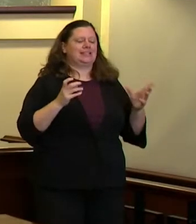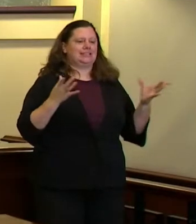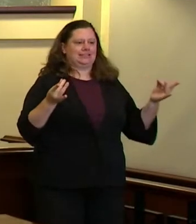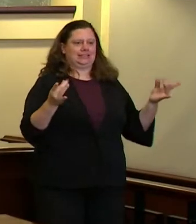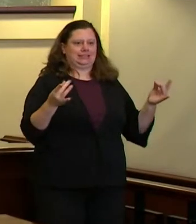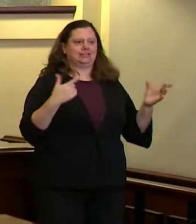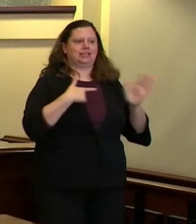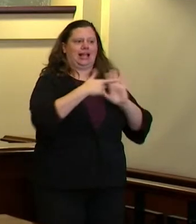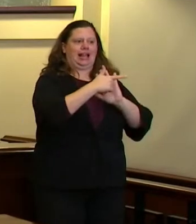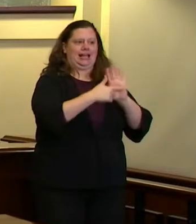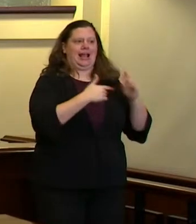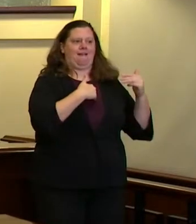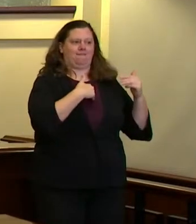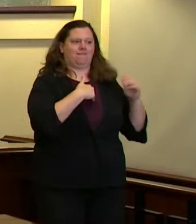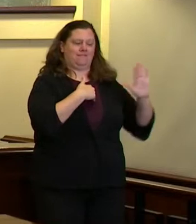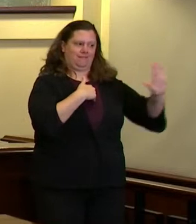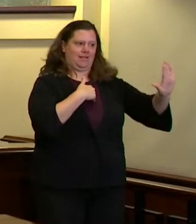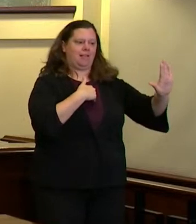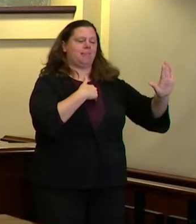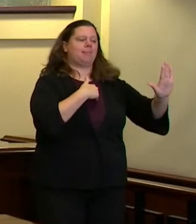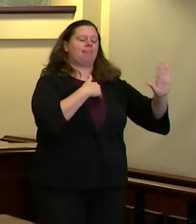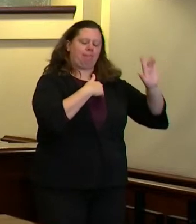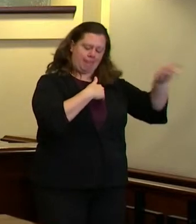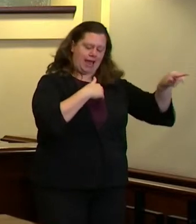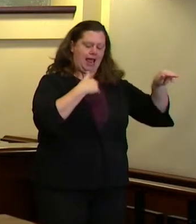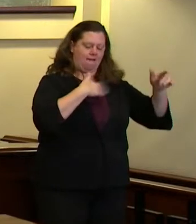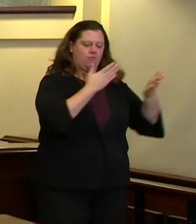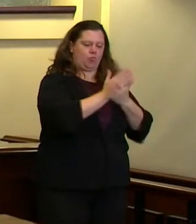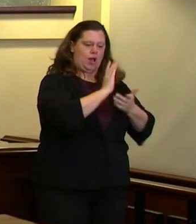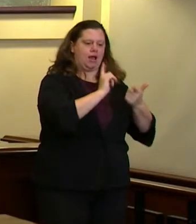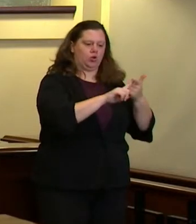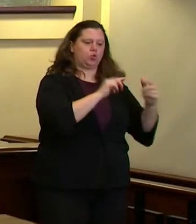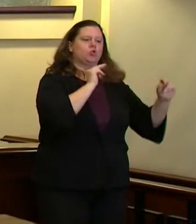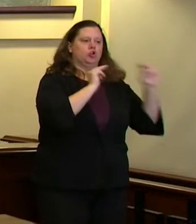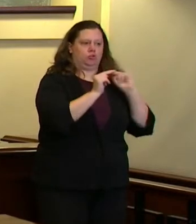those issues issues in good faith with our labor union and that's what we'll do